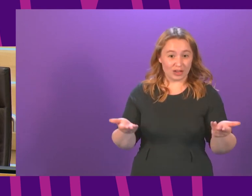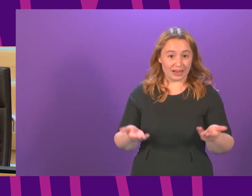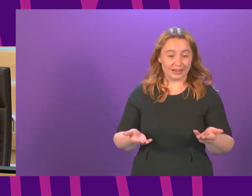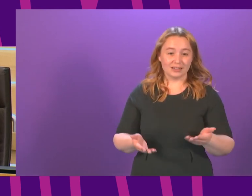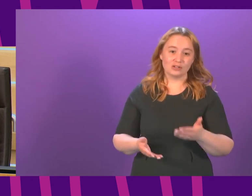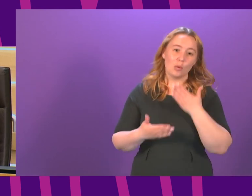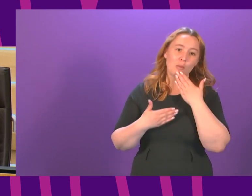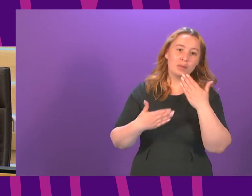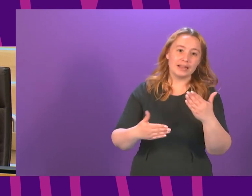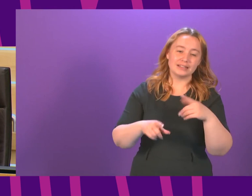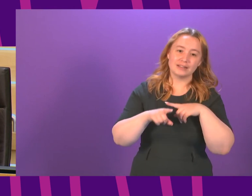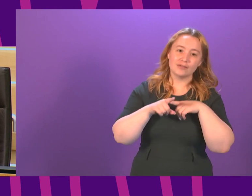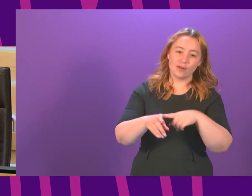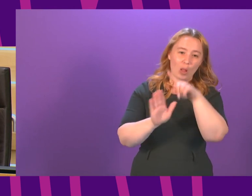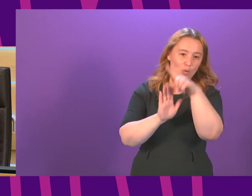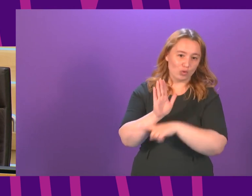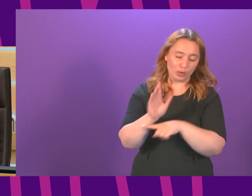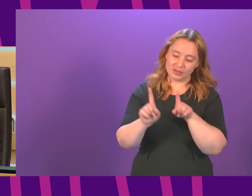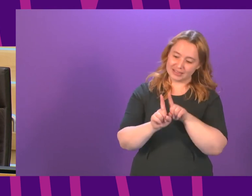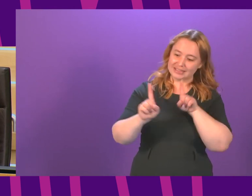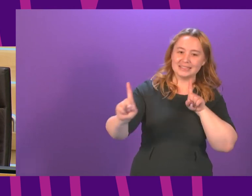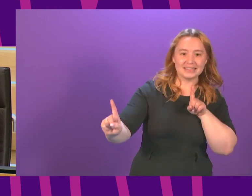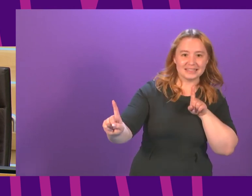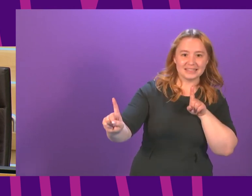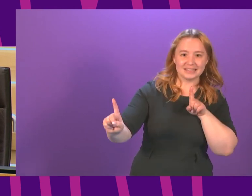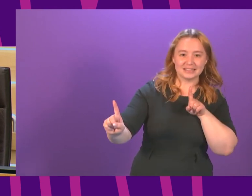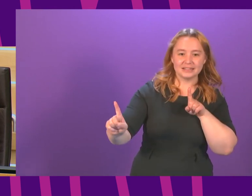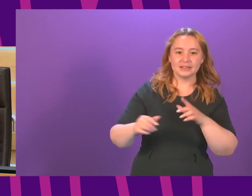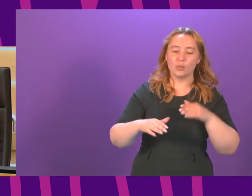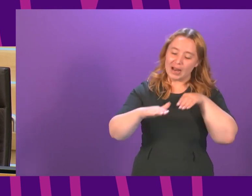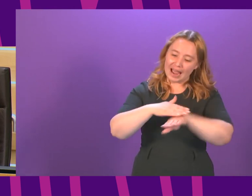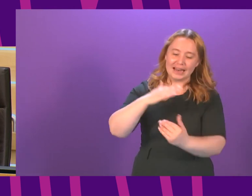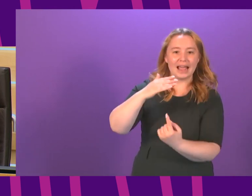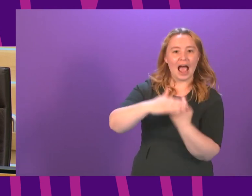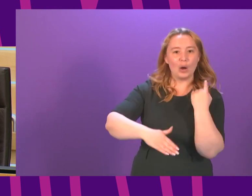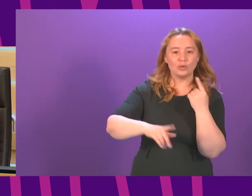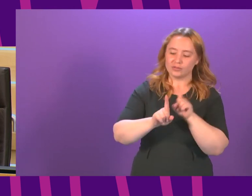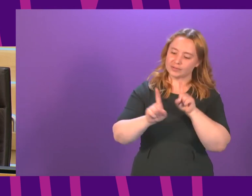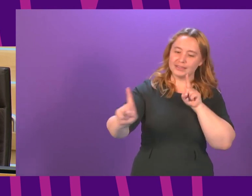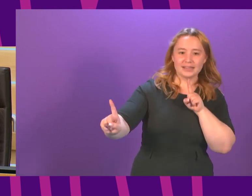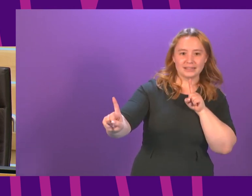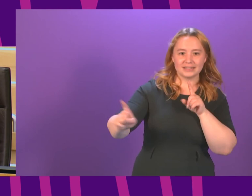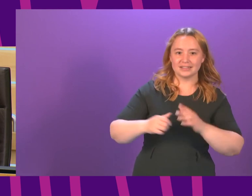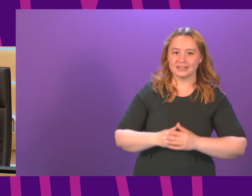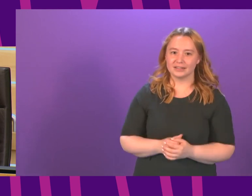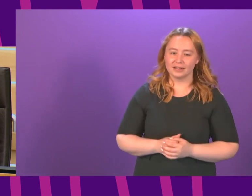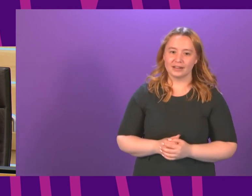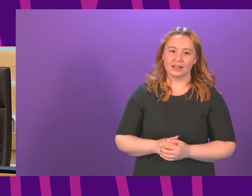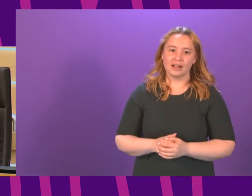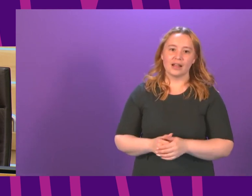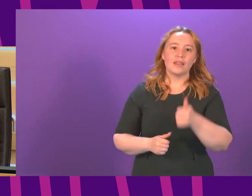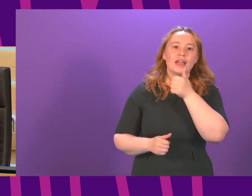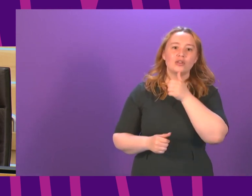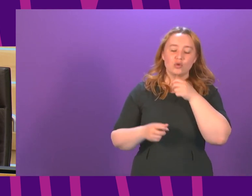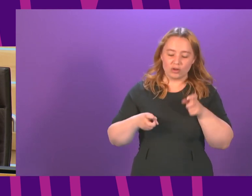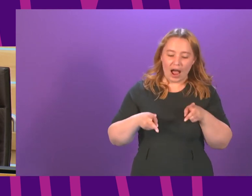ask that members continue to observe social distancing measures including when entering and exiting the chamber and please only use